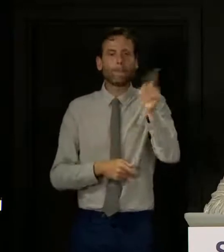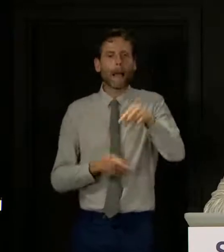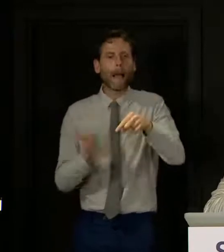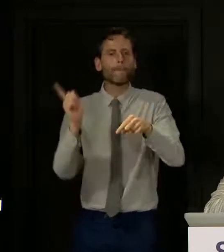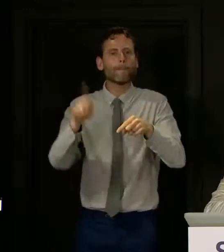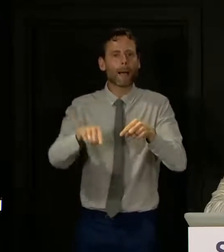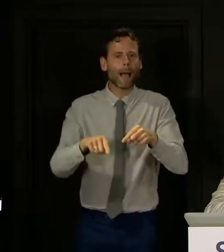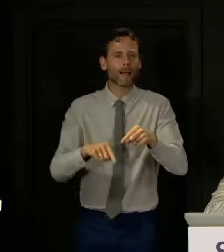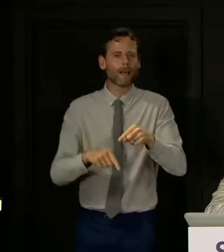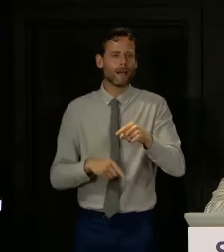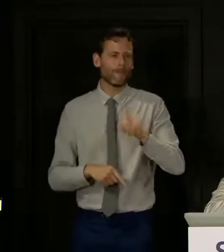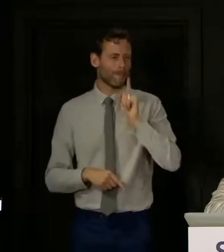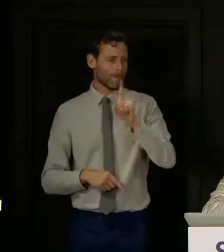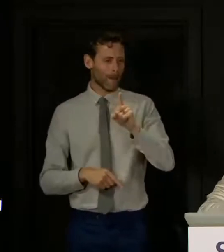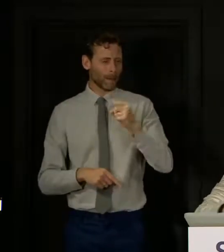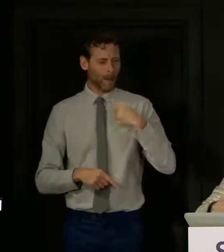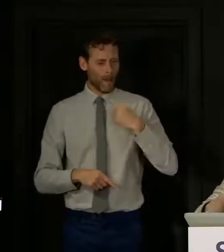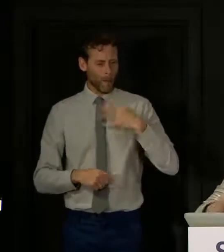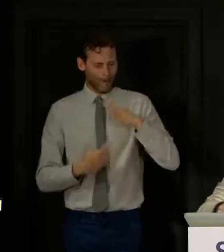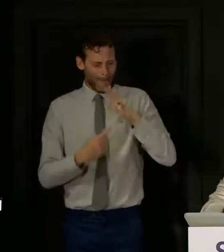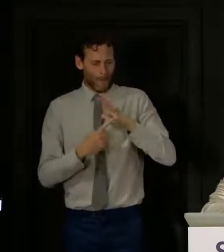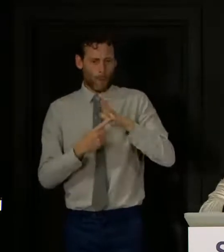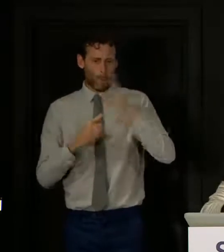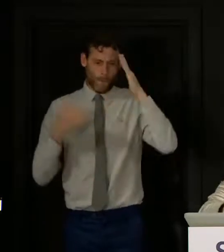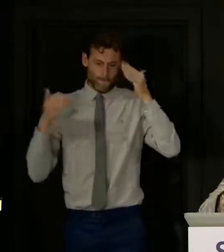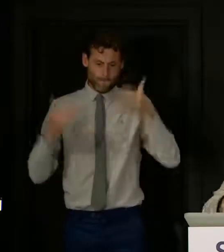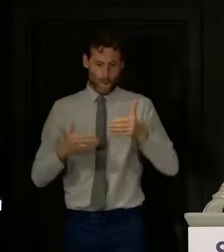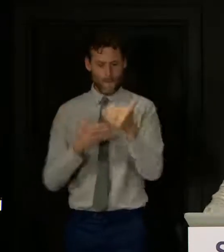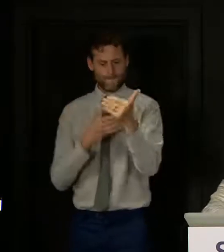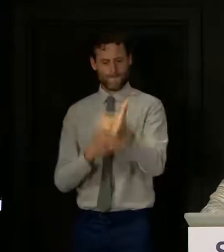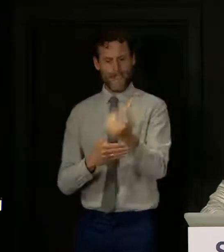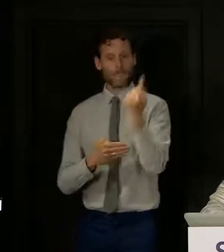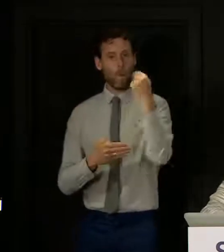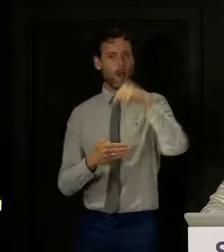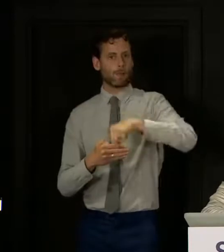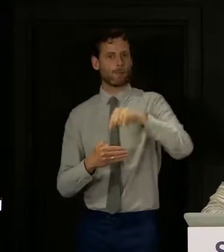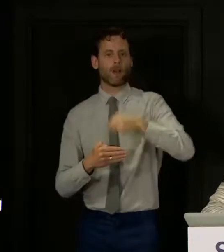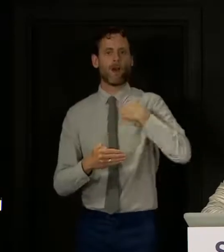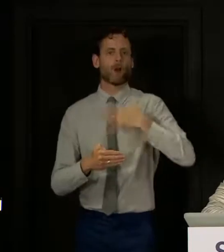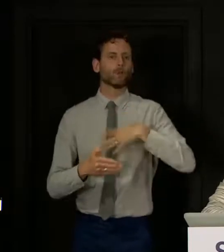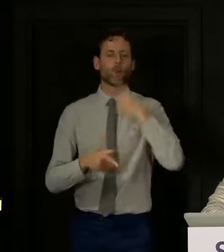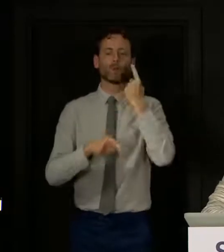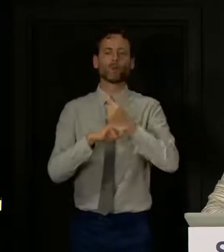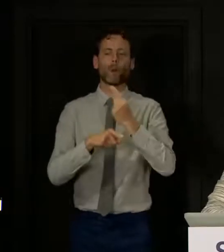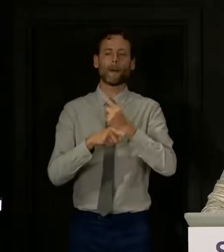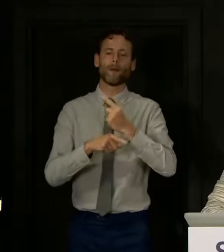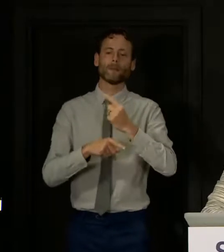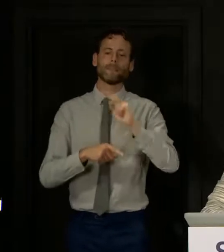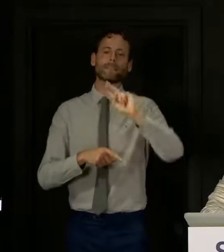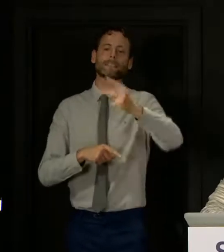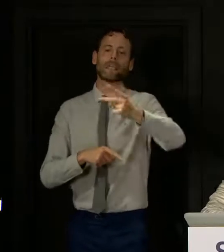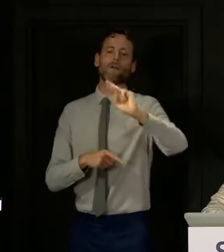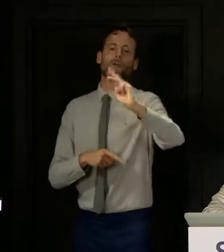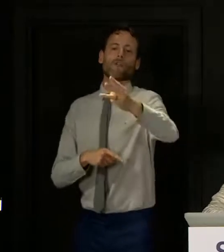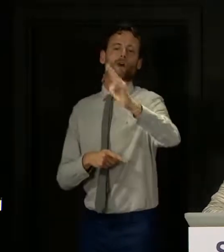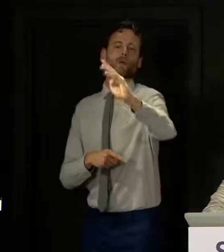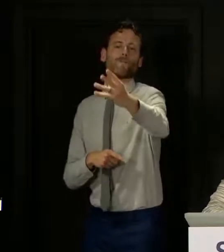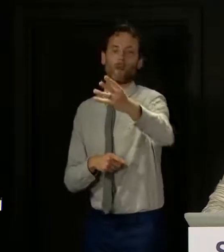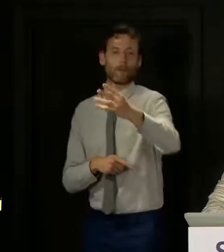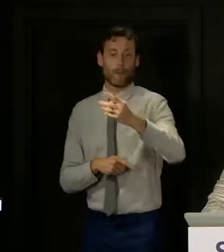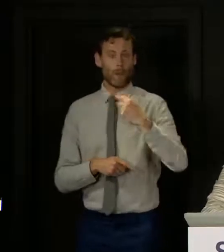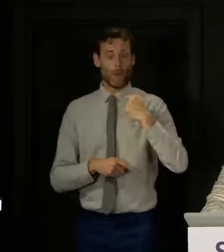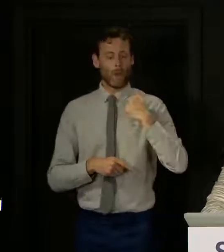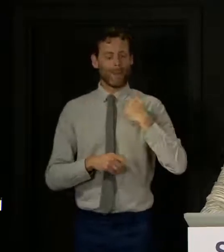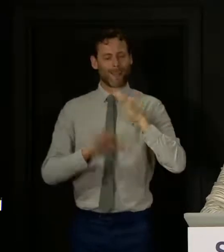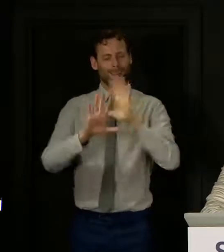people to focus on the phase one changes today, so I'm not going to get drawn into future phases, but you can look at the route map that we published a week